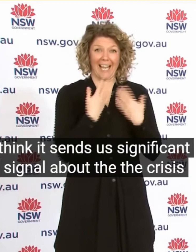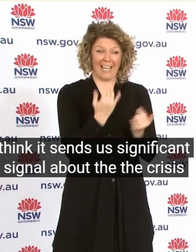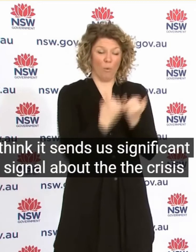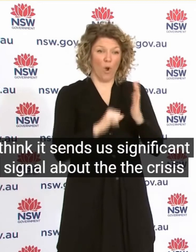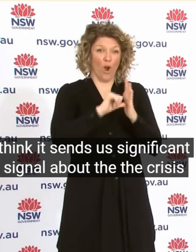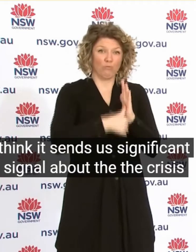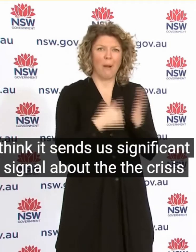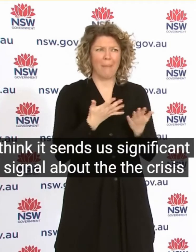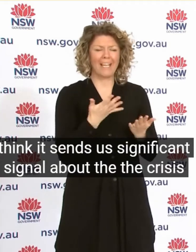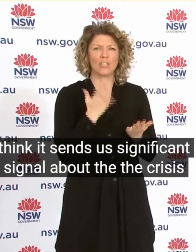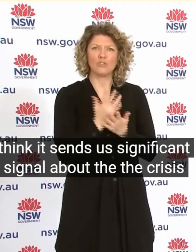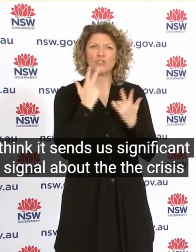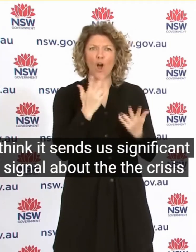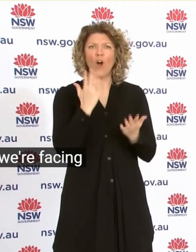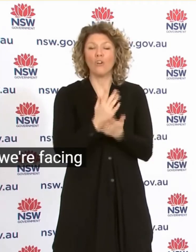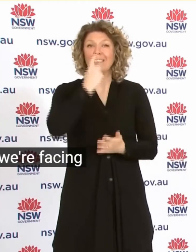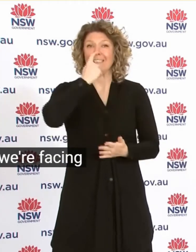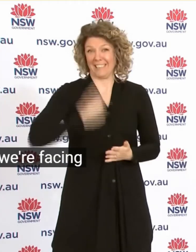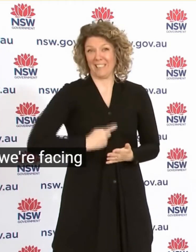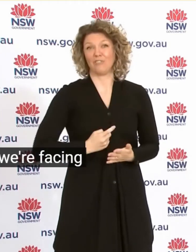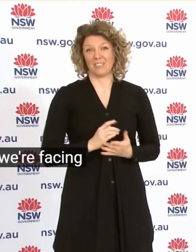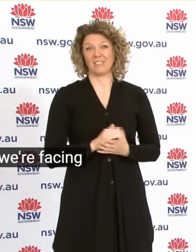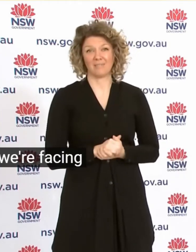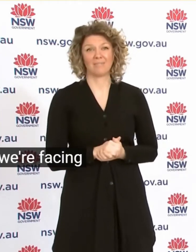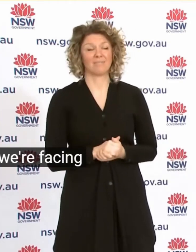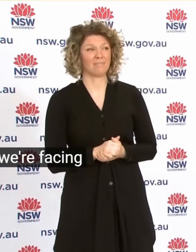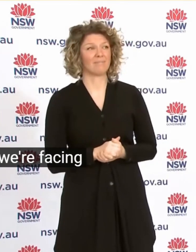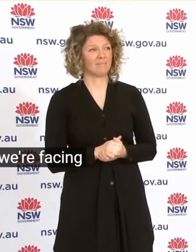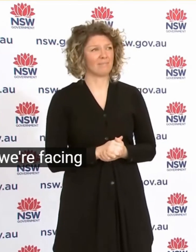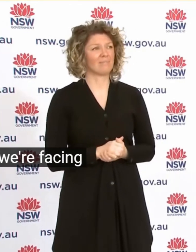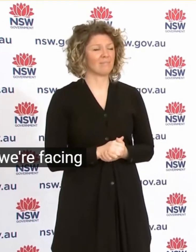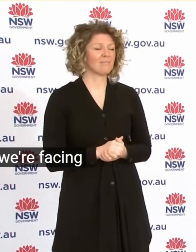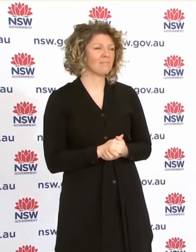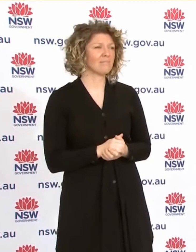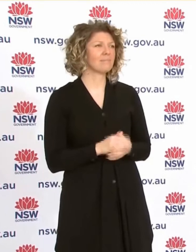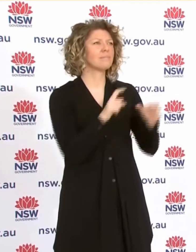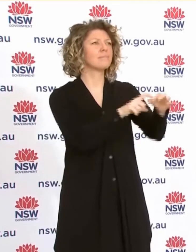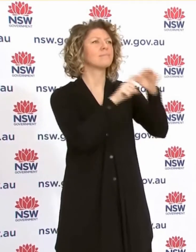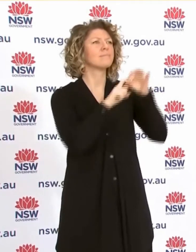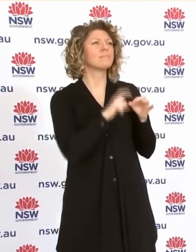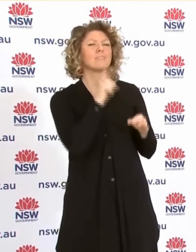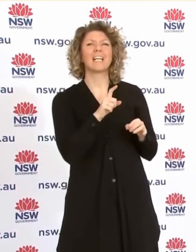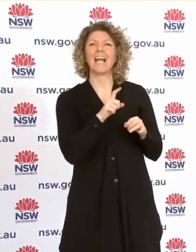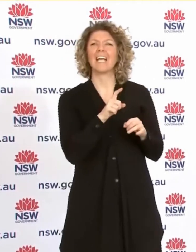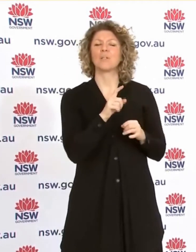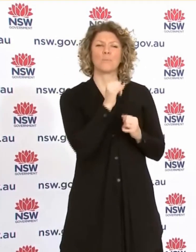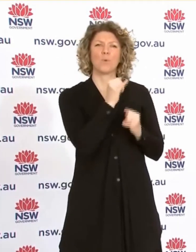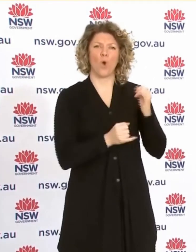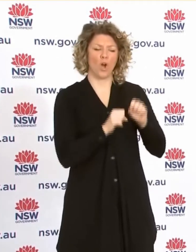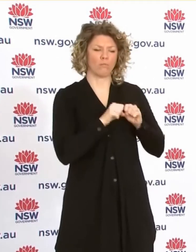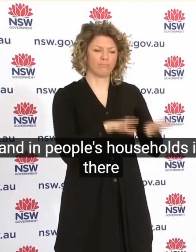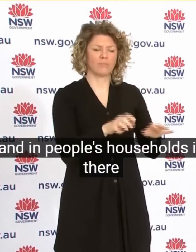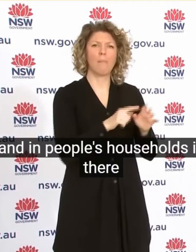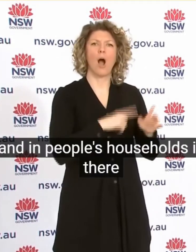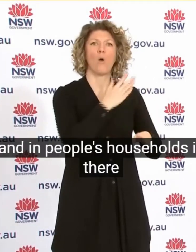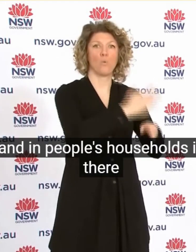Crisis We Are Facing You Spoken Before About How The Majority Of The Spread Is Happening In Workplaces